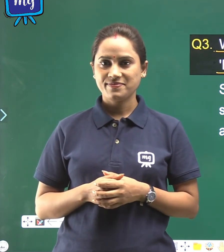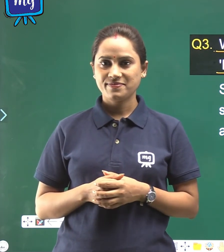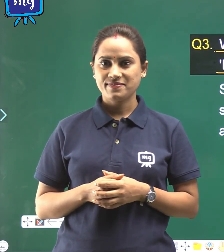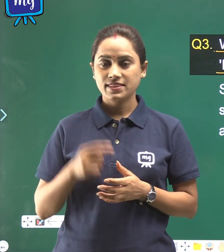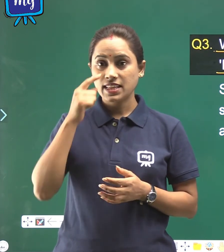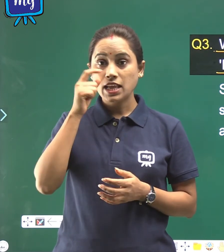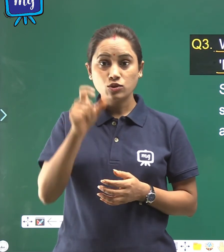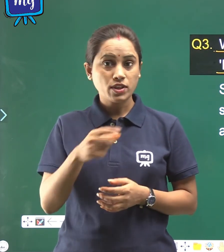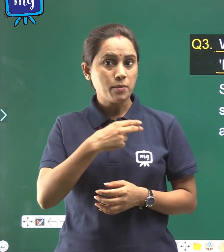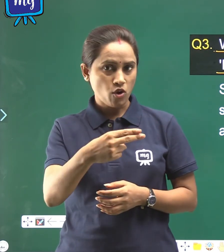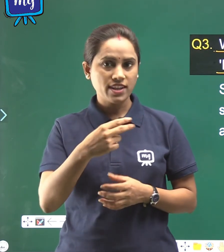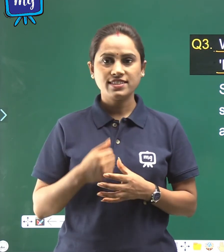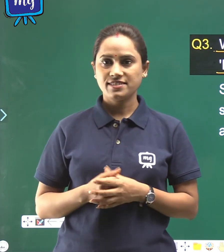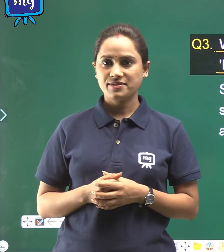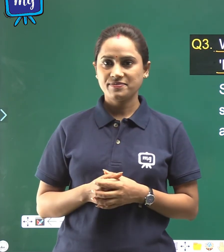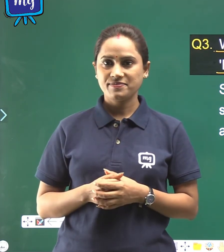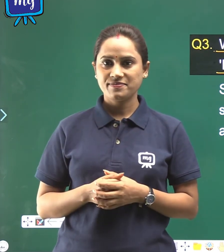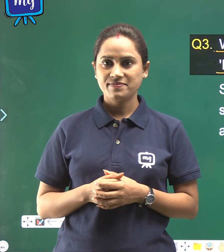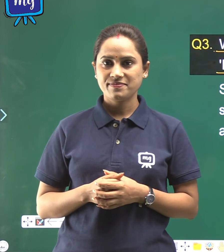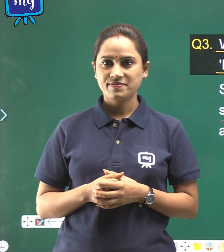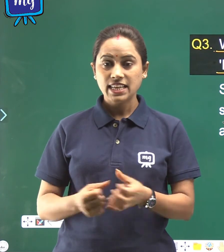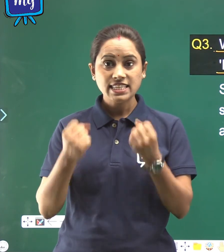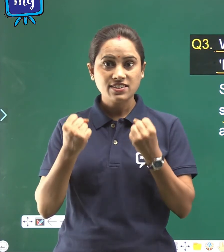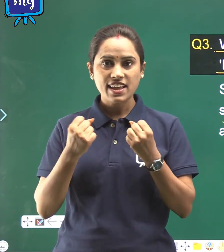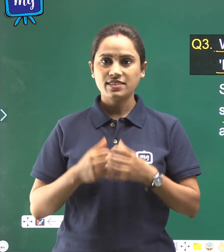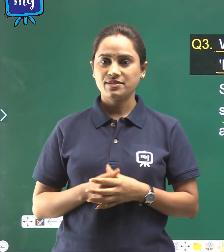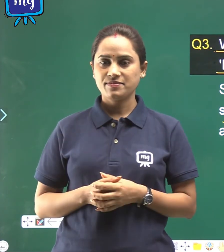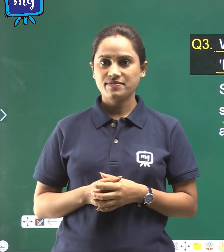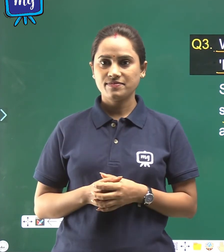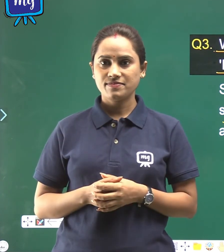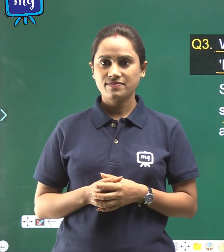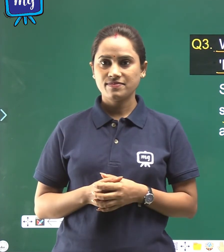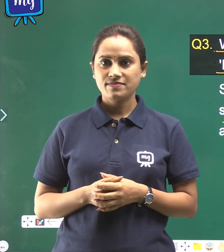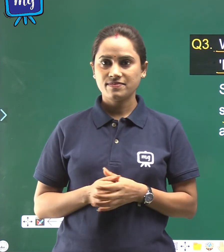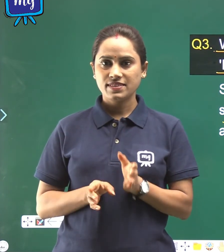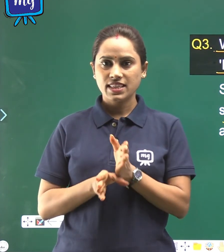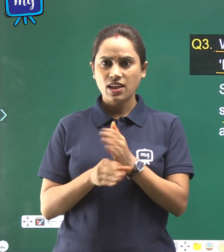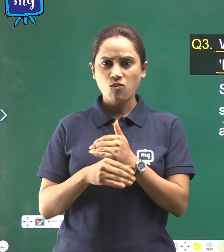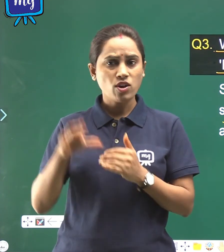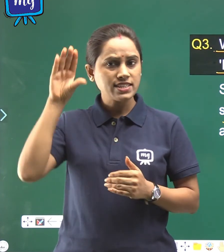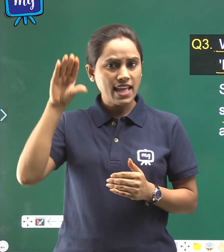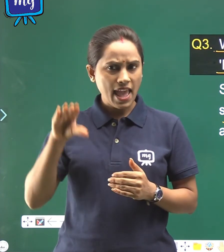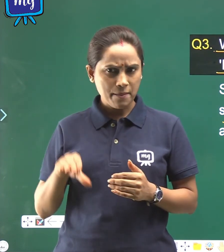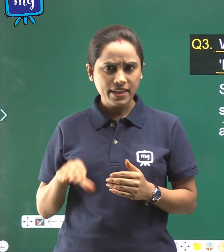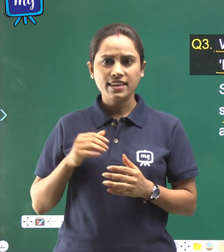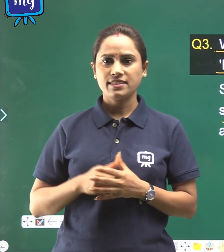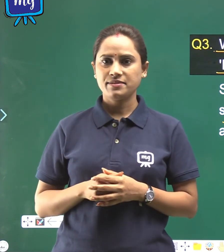Suzanne Morgan's strength was abbing